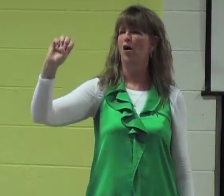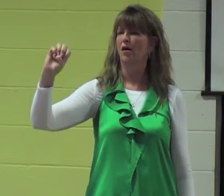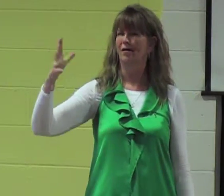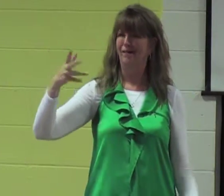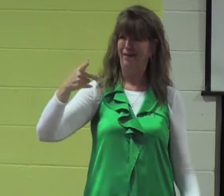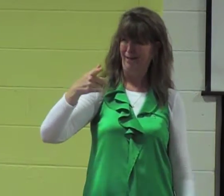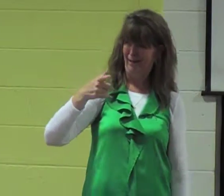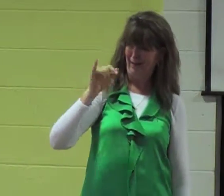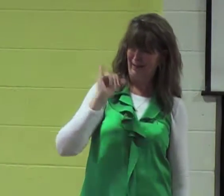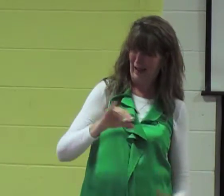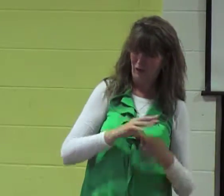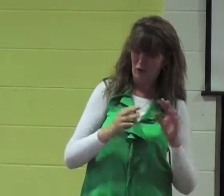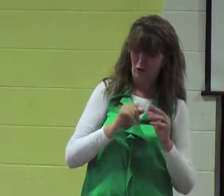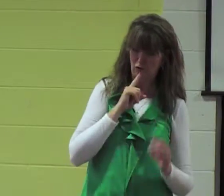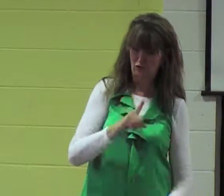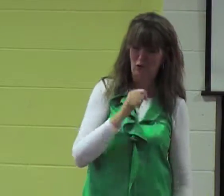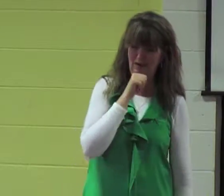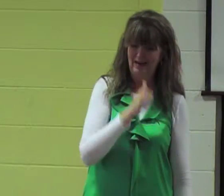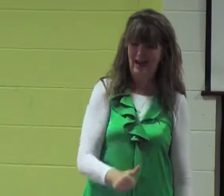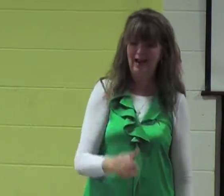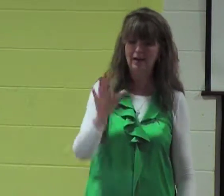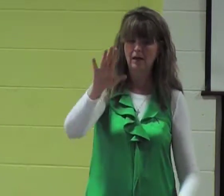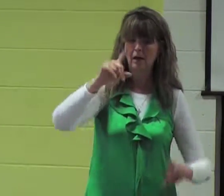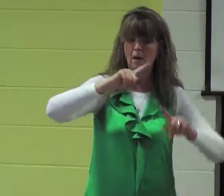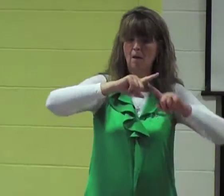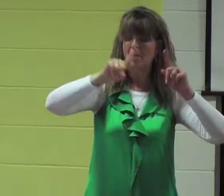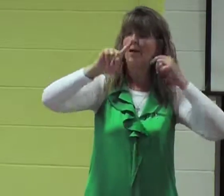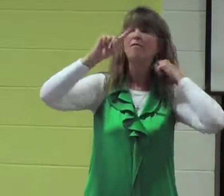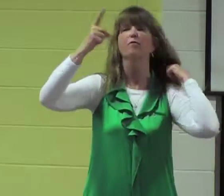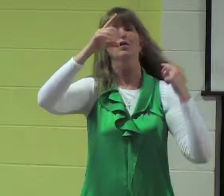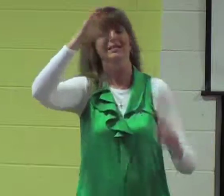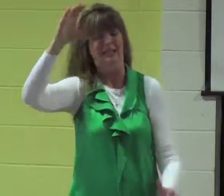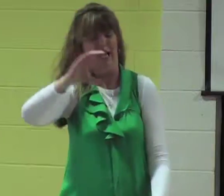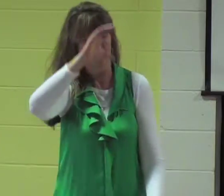It was a bizarre story in the first century